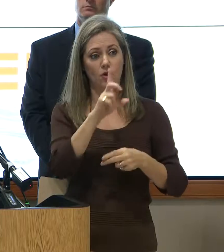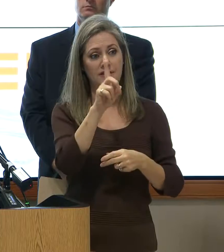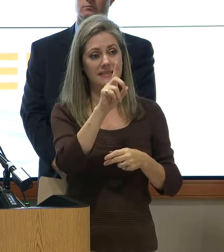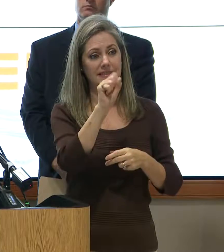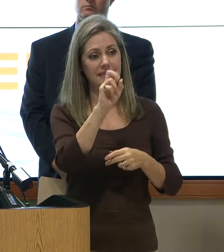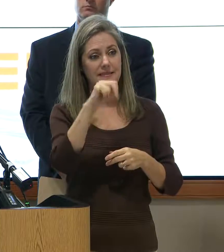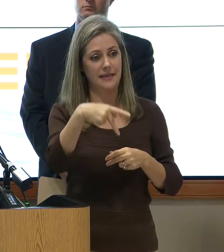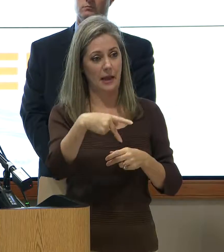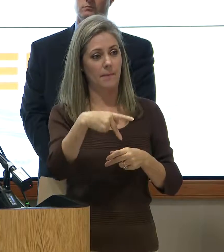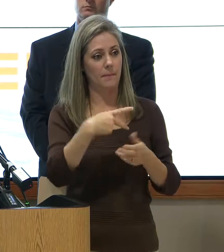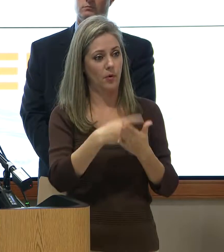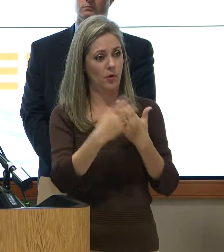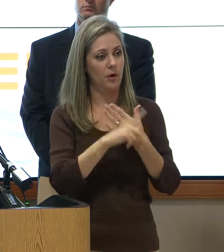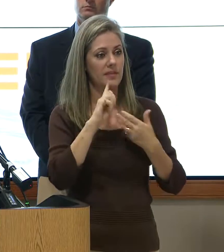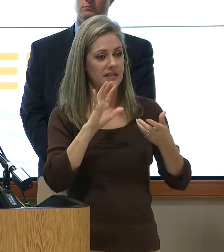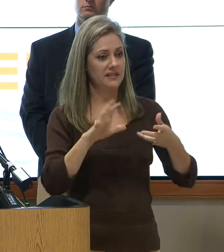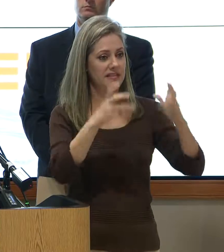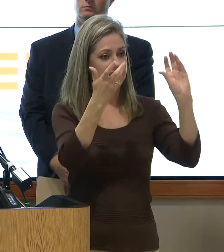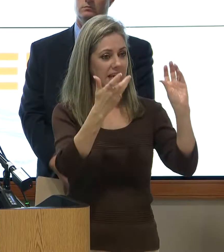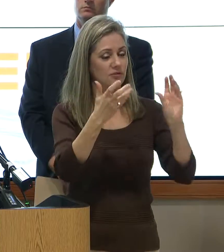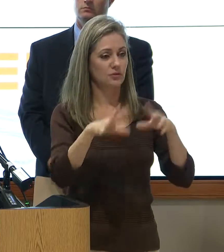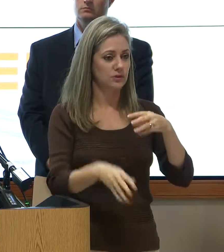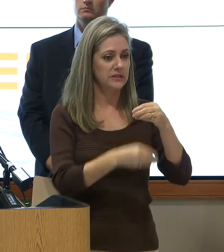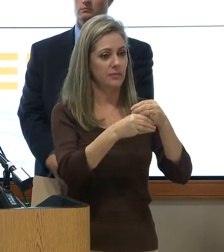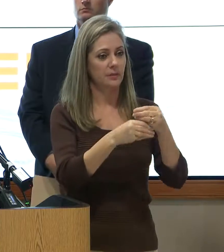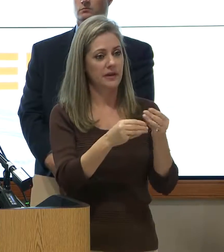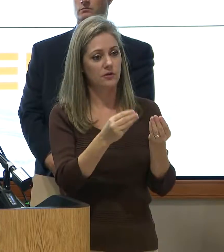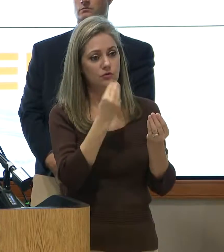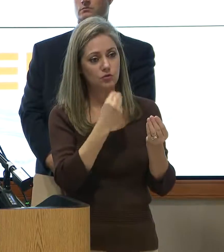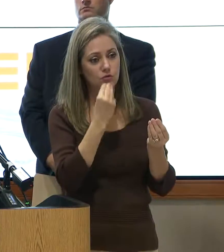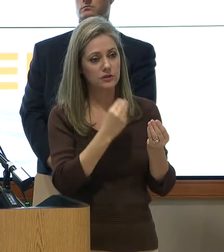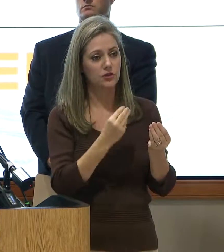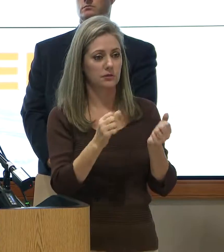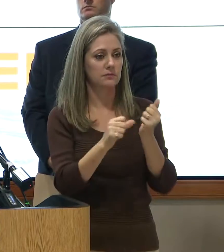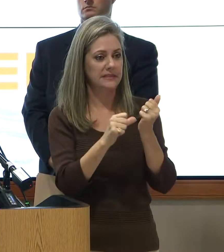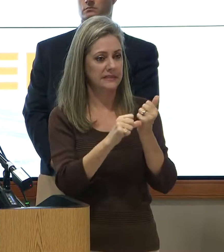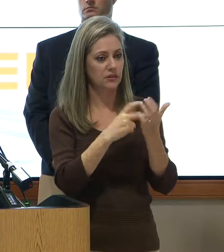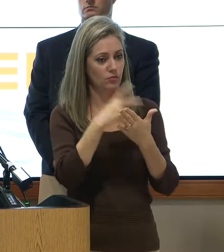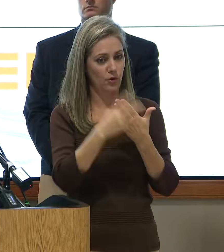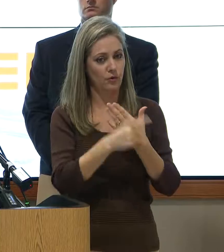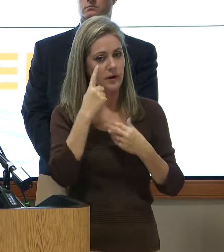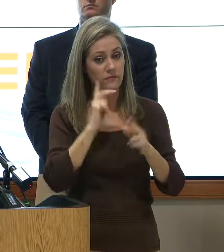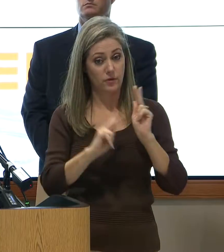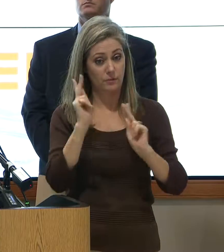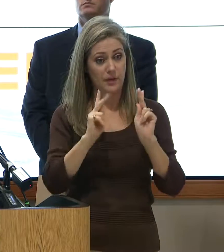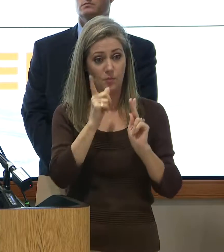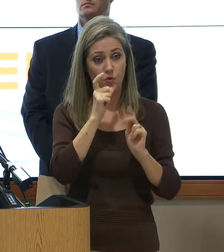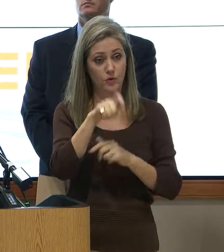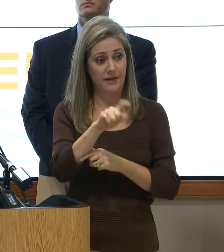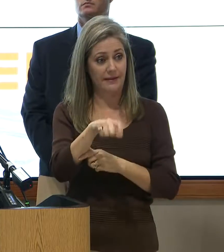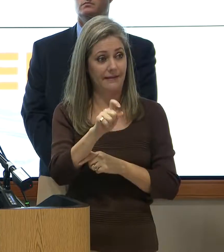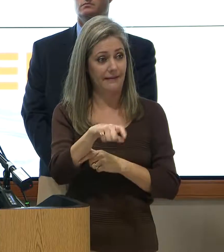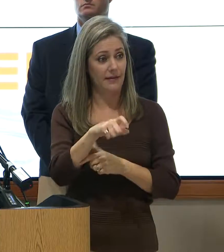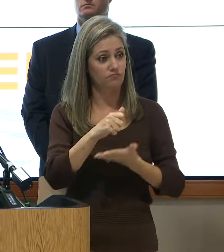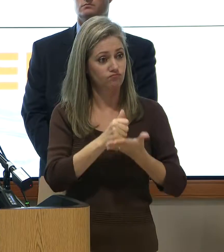programs, the Disaster Supplemental Nutrition Assistance Program for people who need